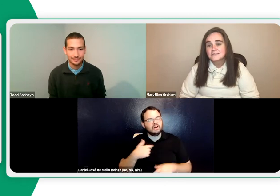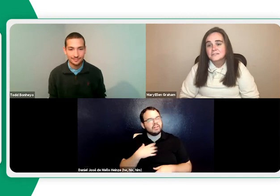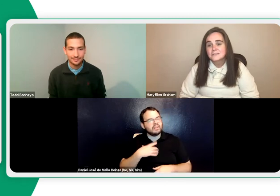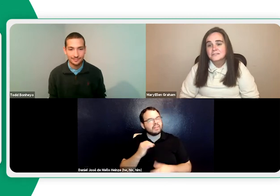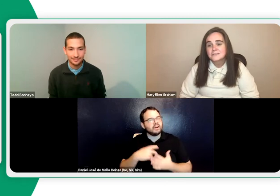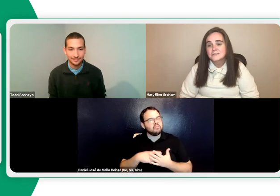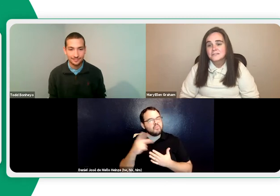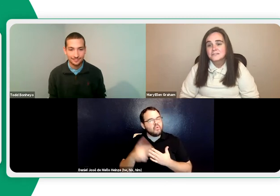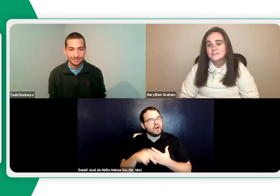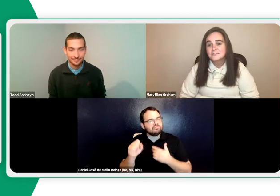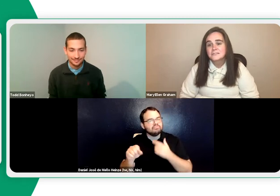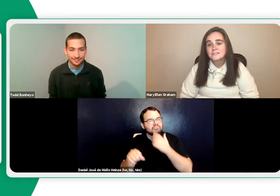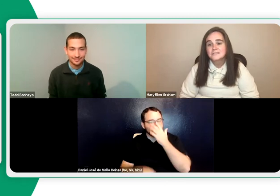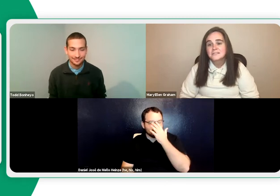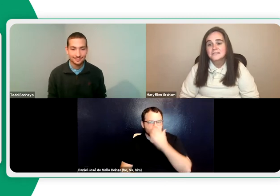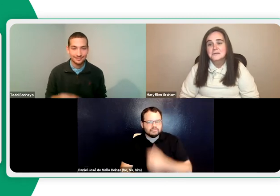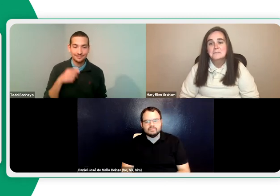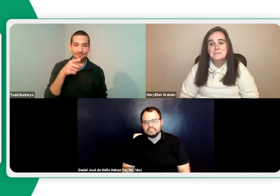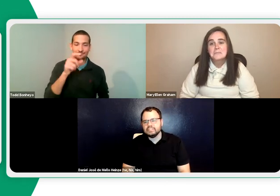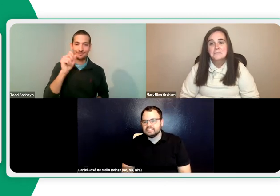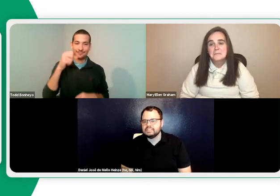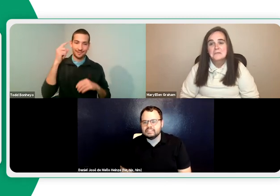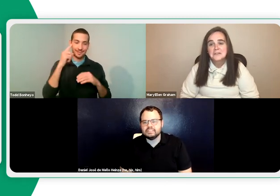for. That's a real life experience. That's why I really like this program.